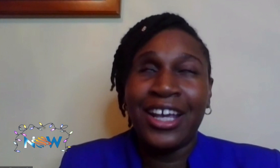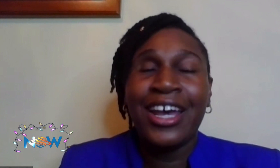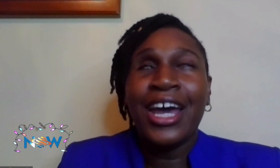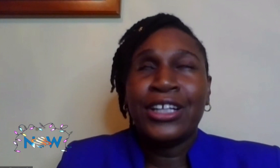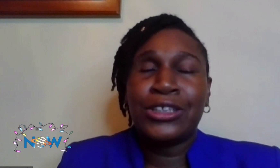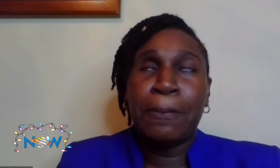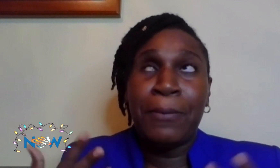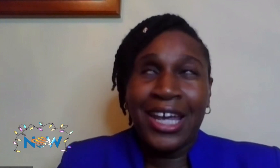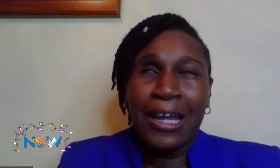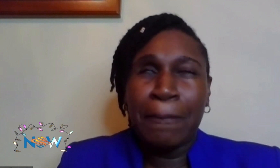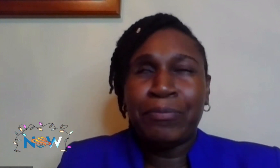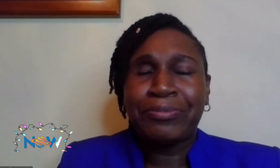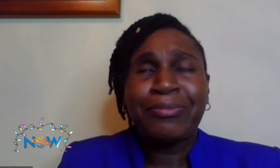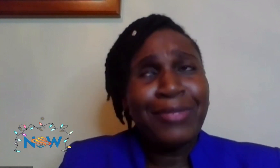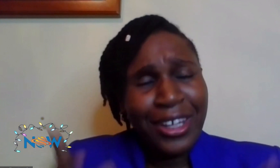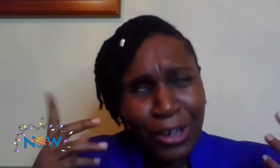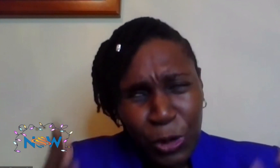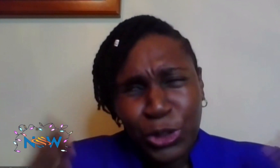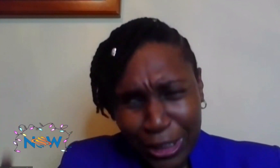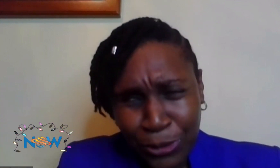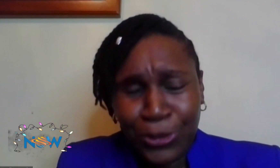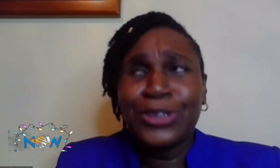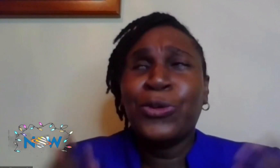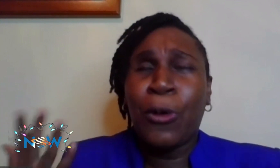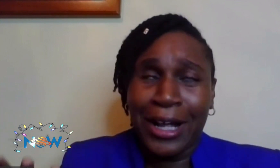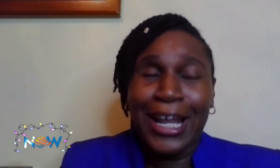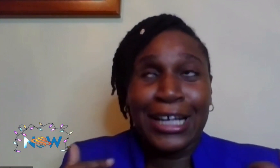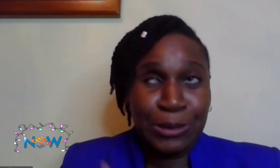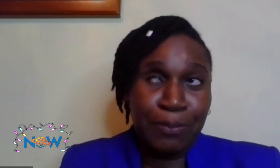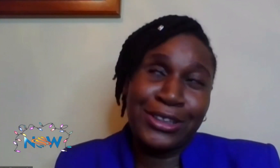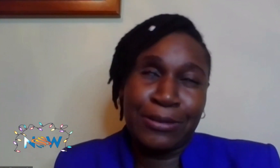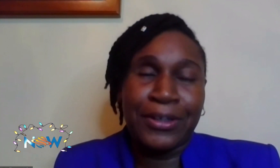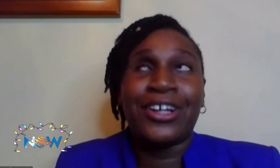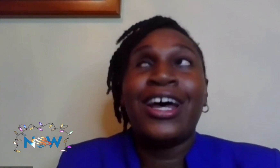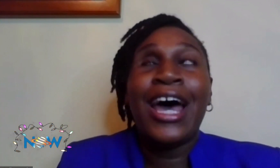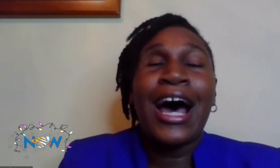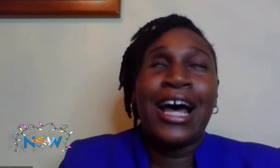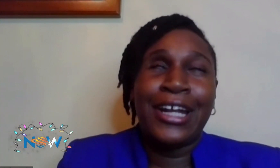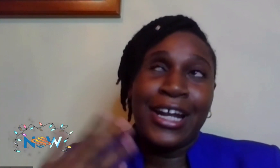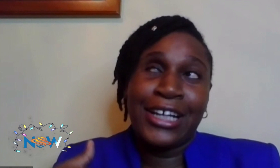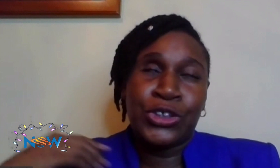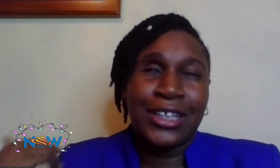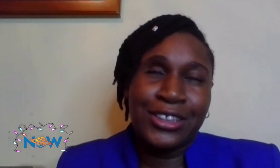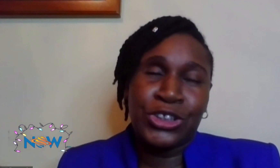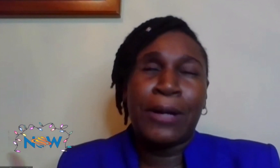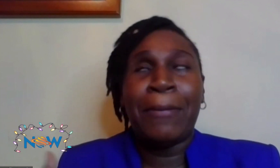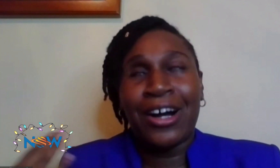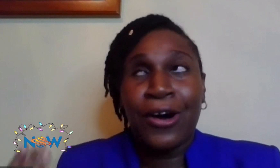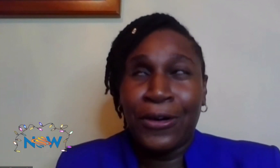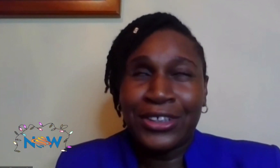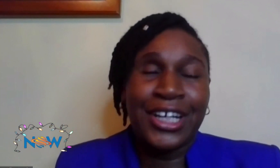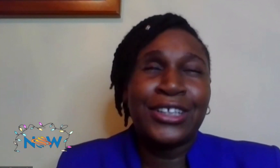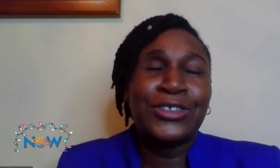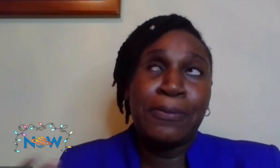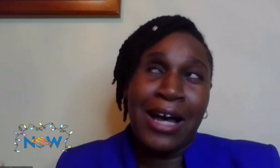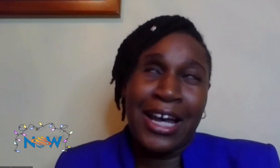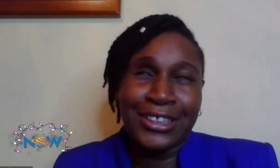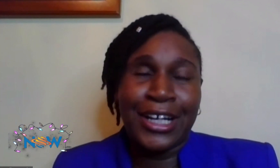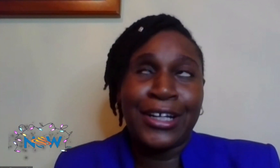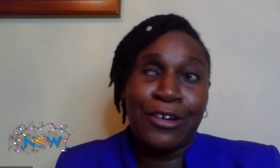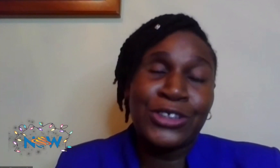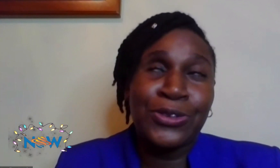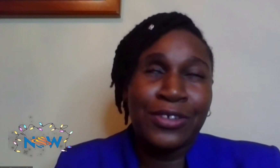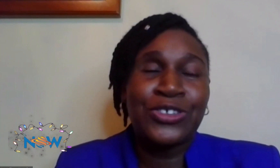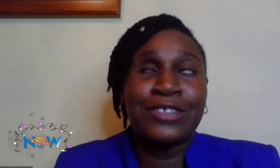help me to be, quote unquote, normal as possible. And then I transitioned back out into